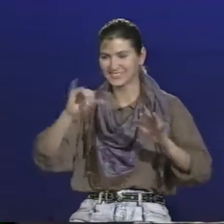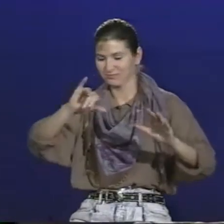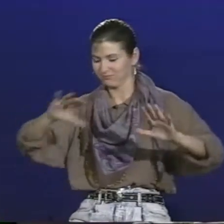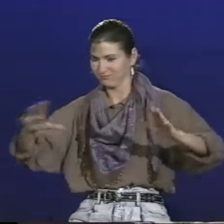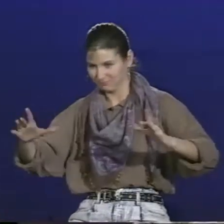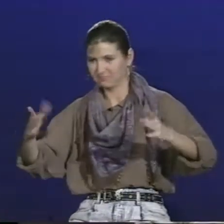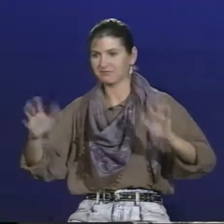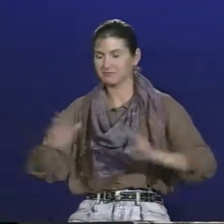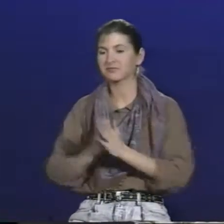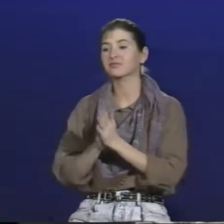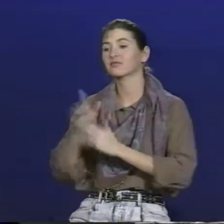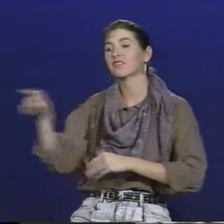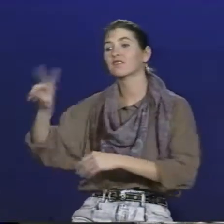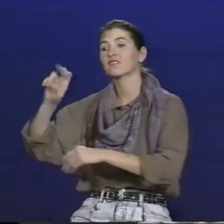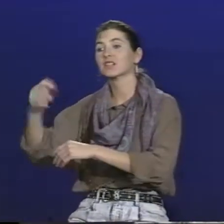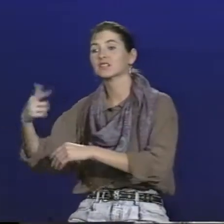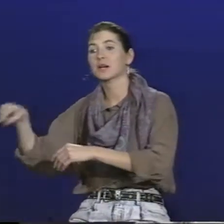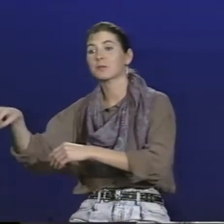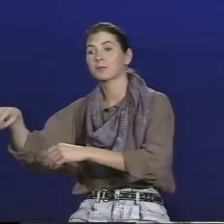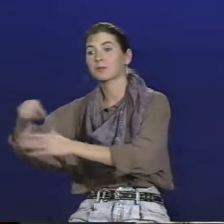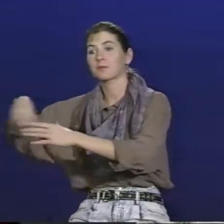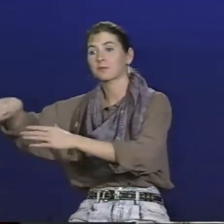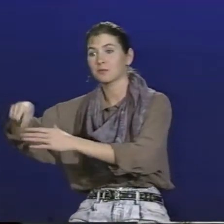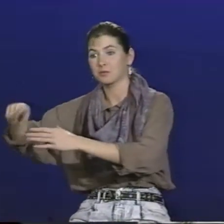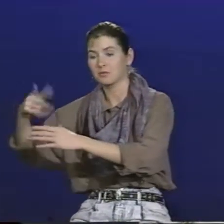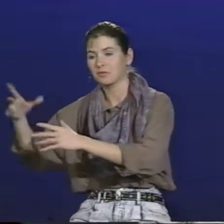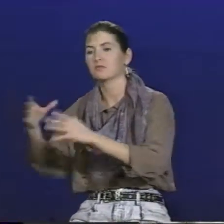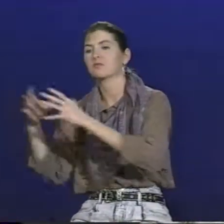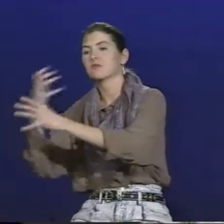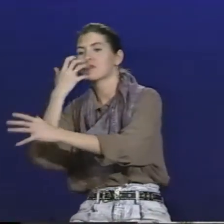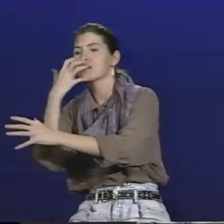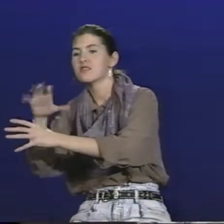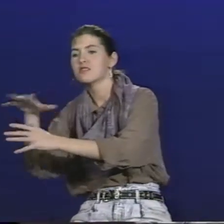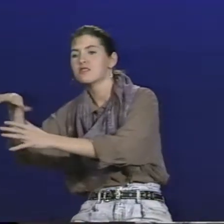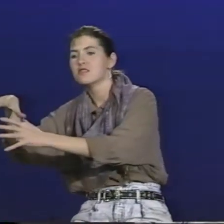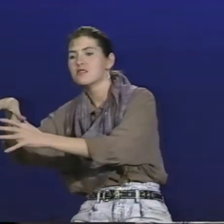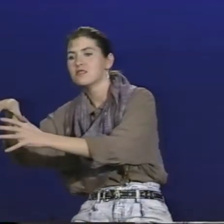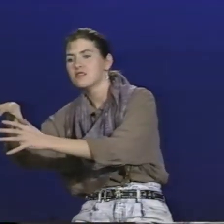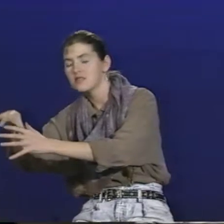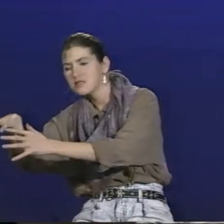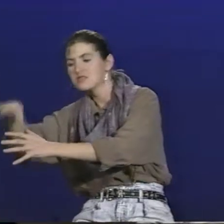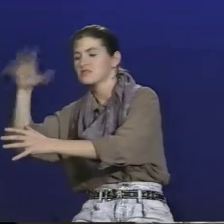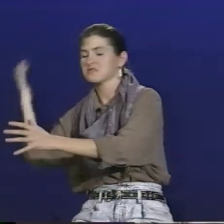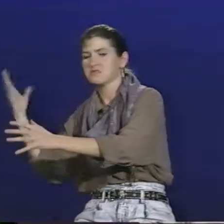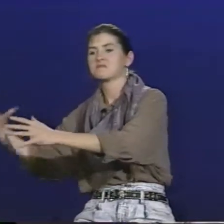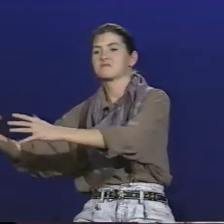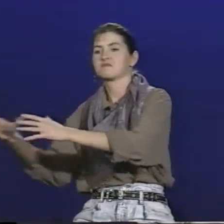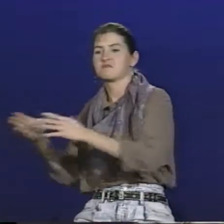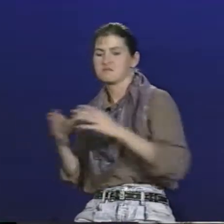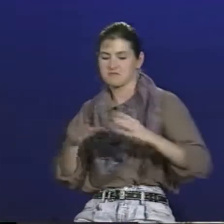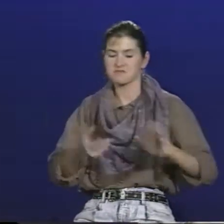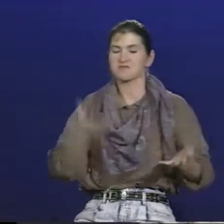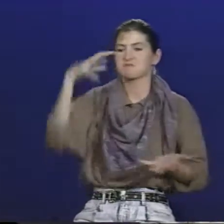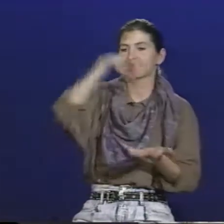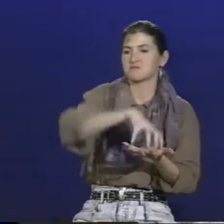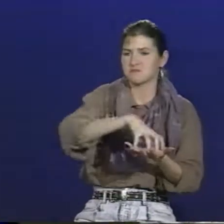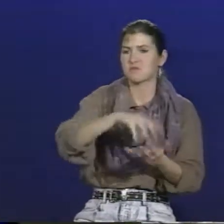Sounds good, doesn't it? And then you take the vegetables, which have been kept hot, remove them from that